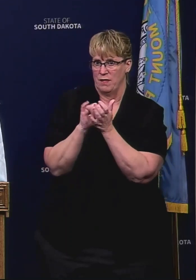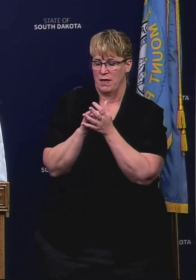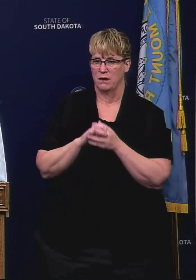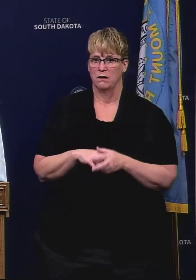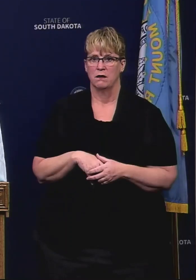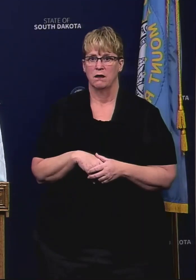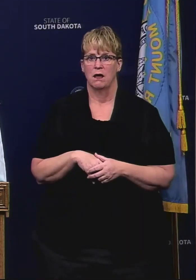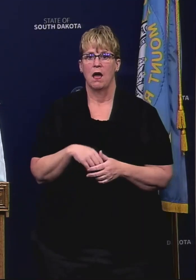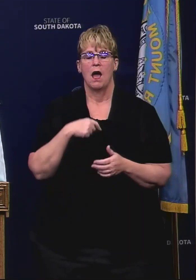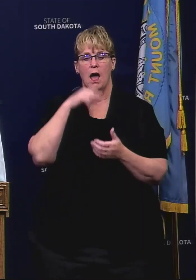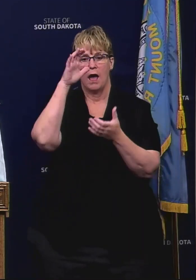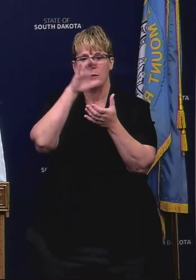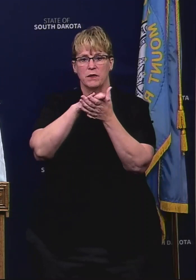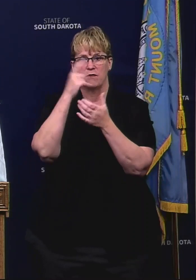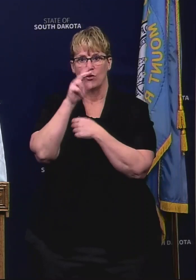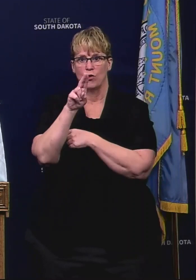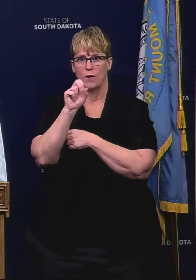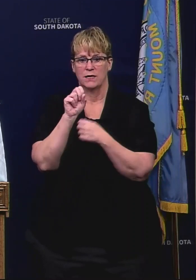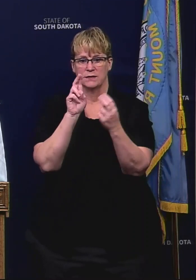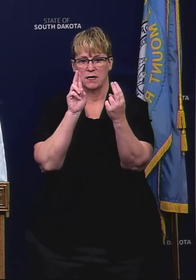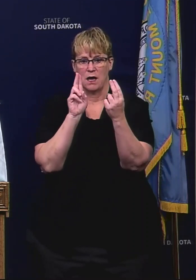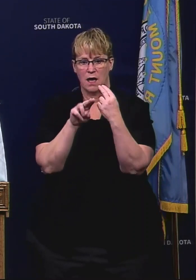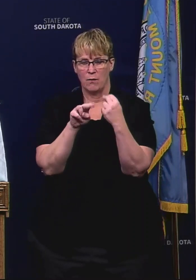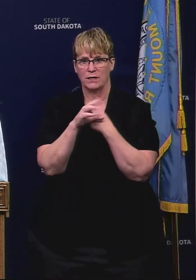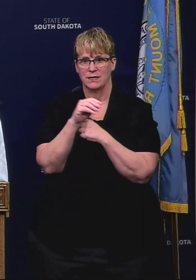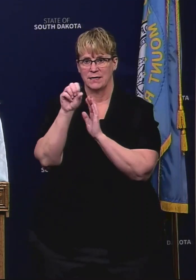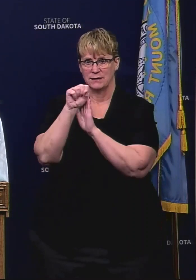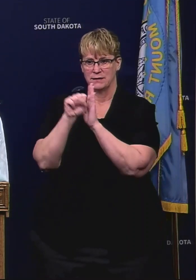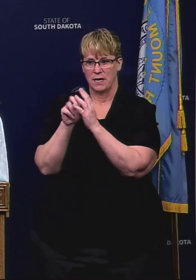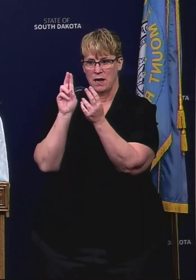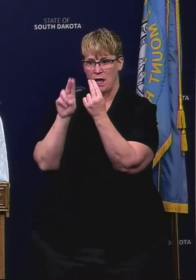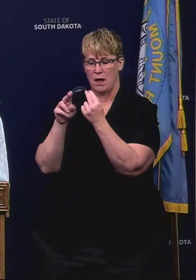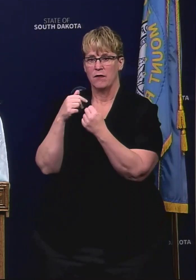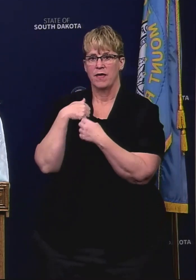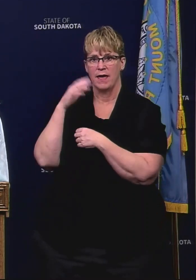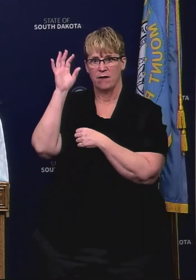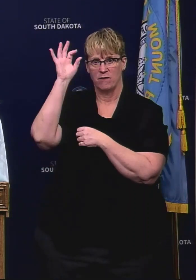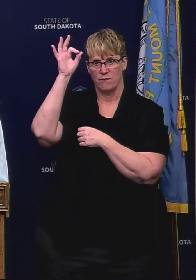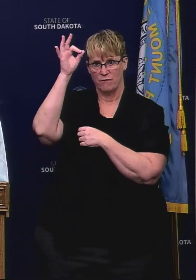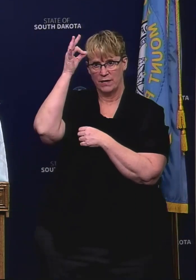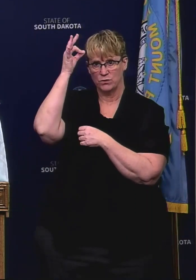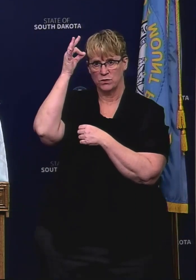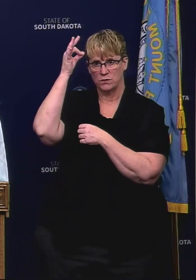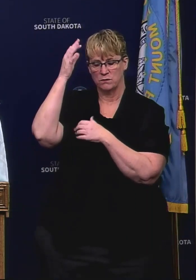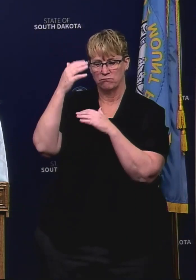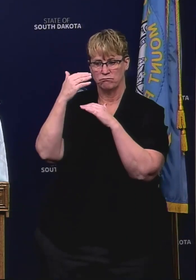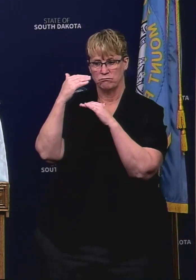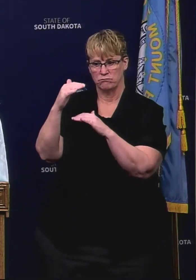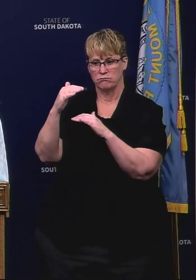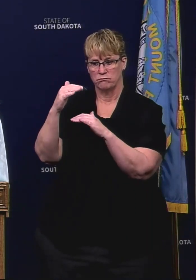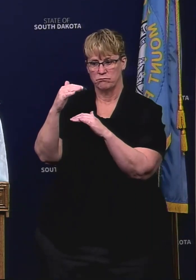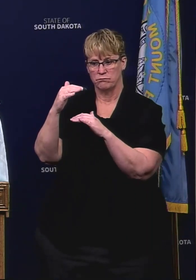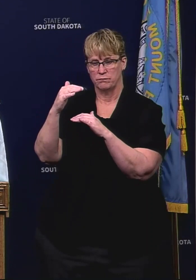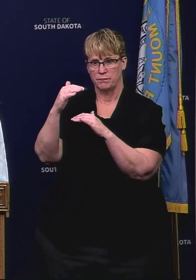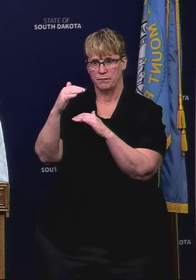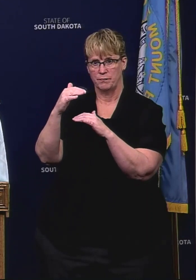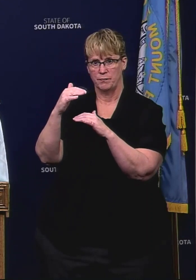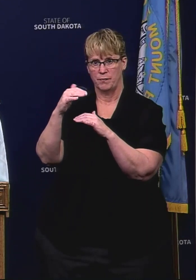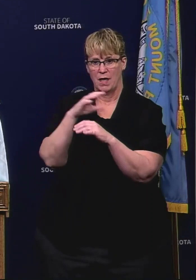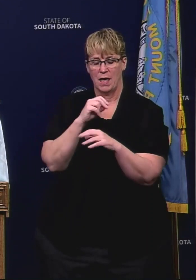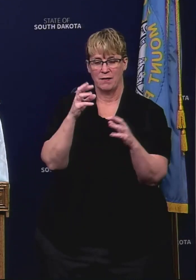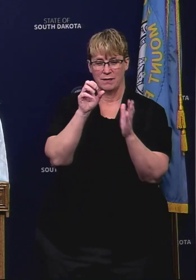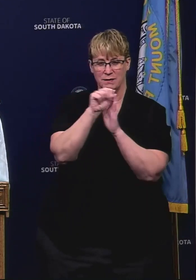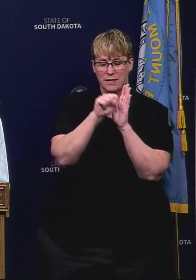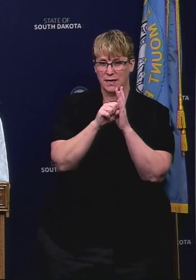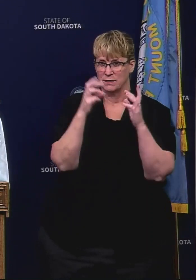for U.S. highways and state highways there is federal jurisdiction and that's what the state is hoping to clarify is